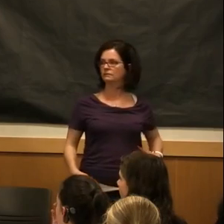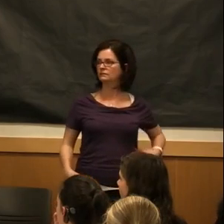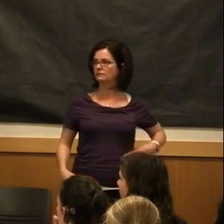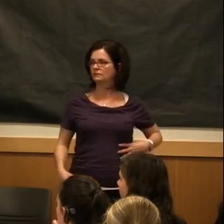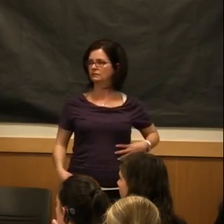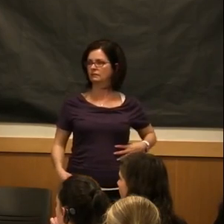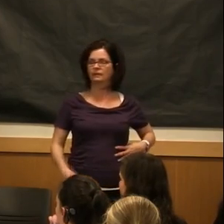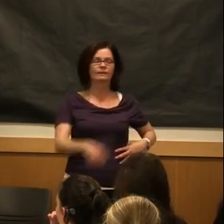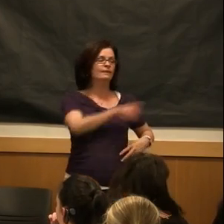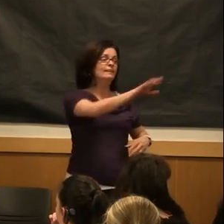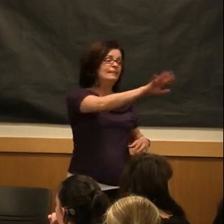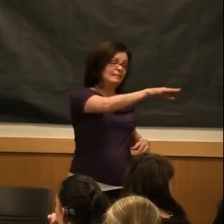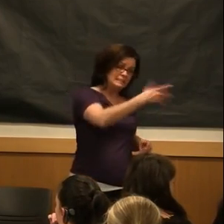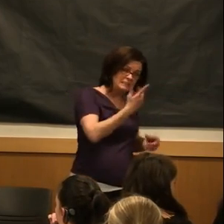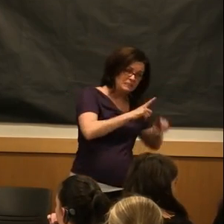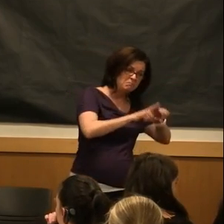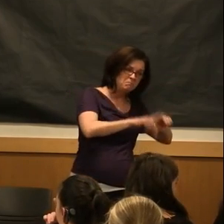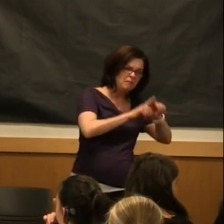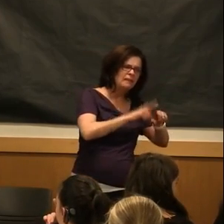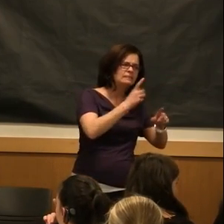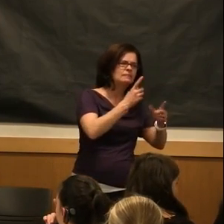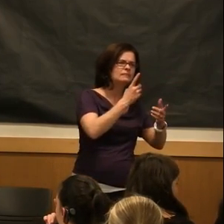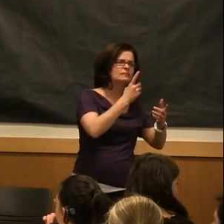So, it depends on the year.